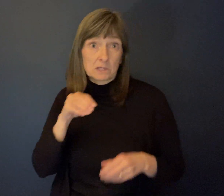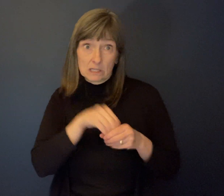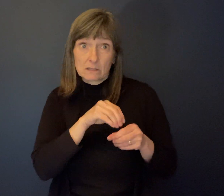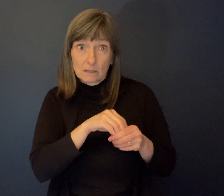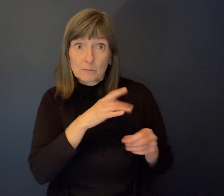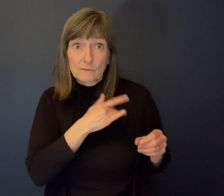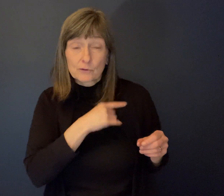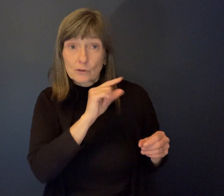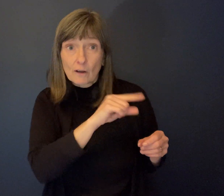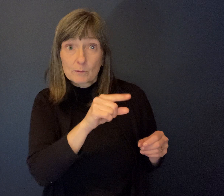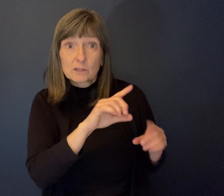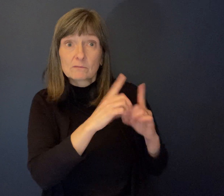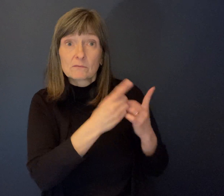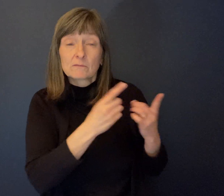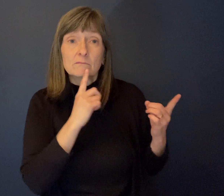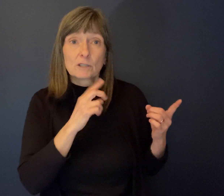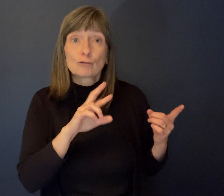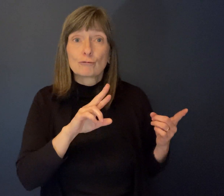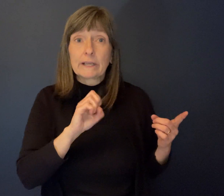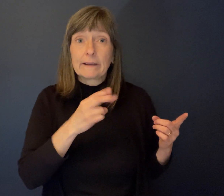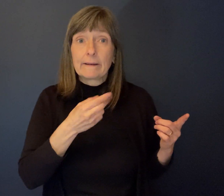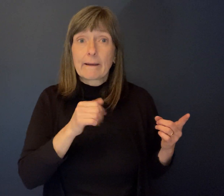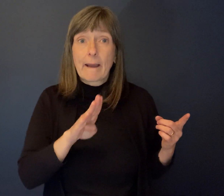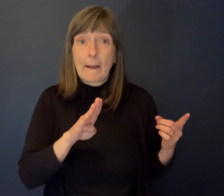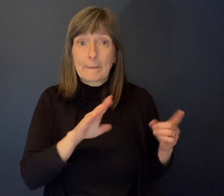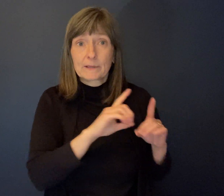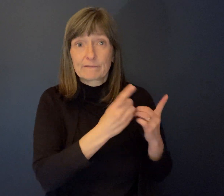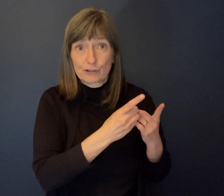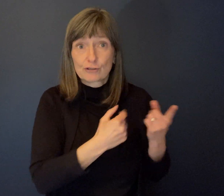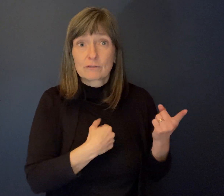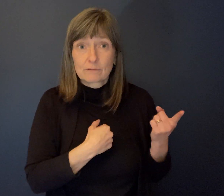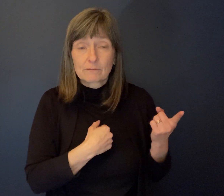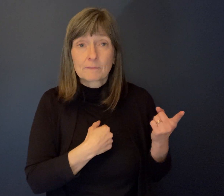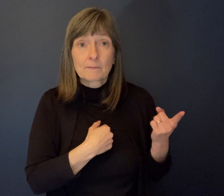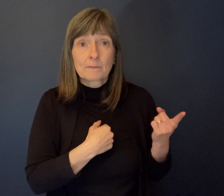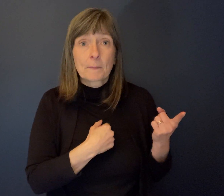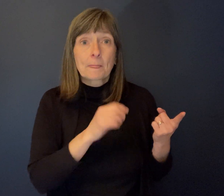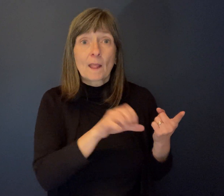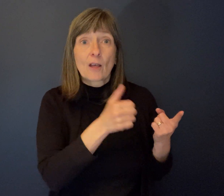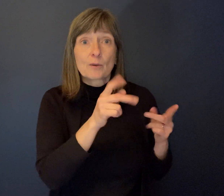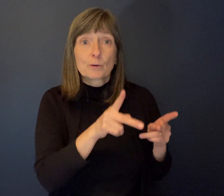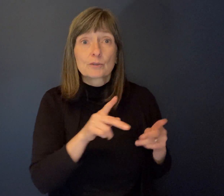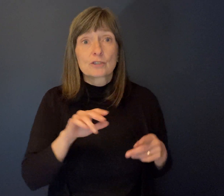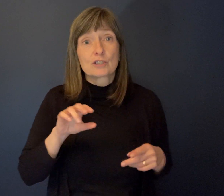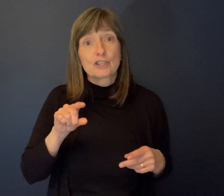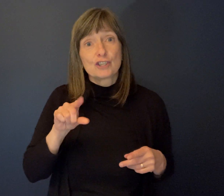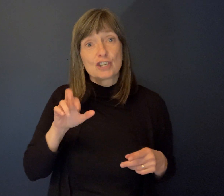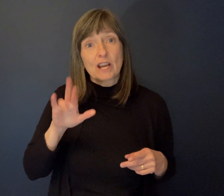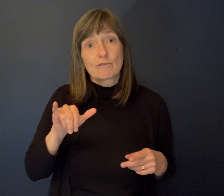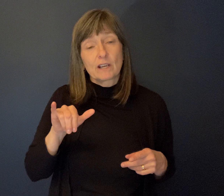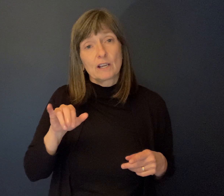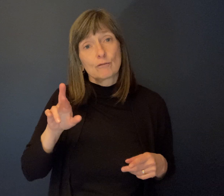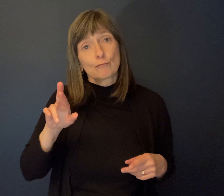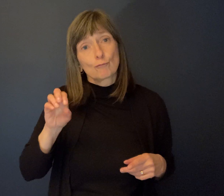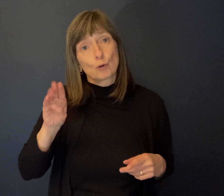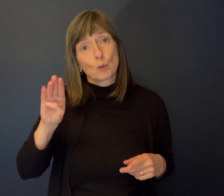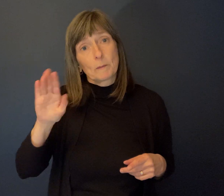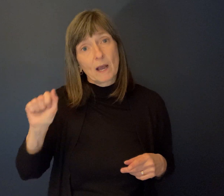in a division called Rehabilitation Division. And he worked with a colleague by the name of Jerry Rubin, well-known advocate within the